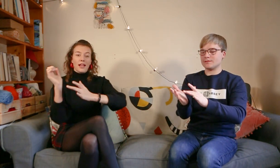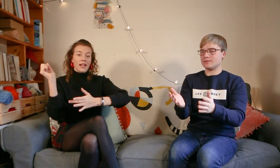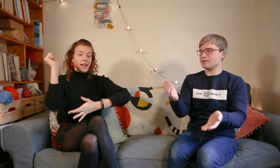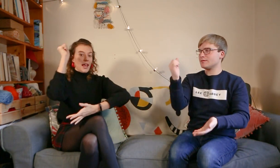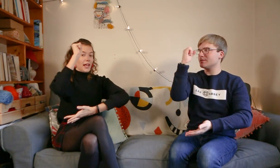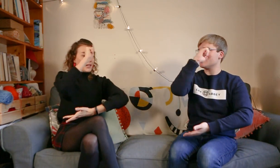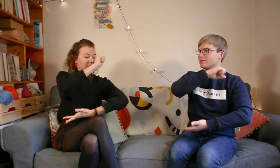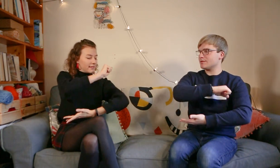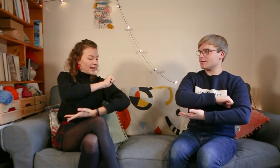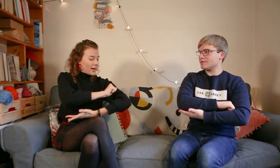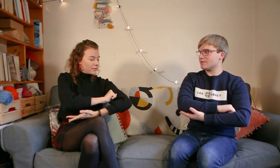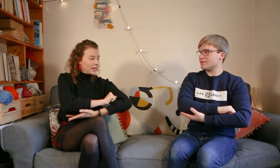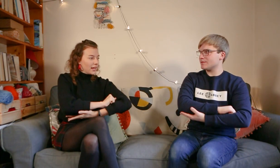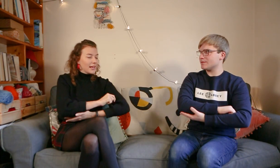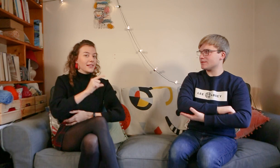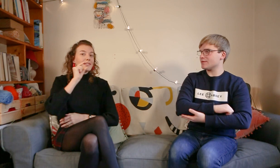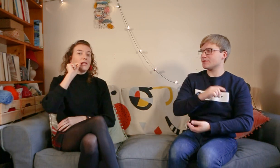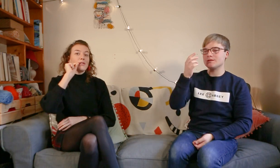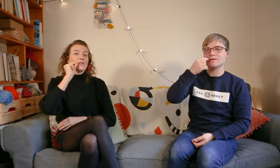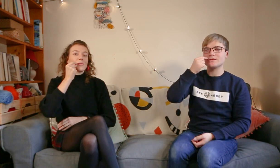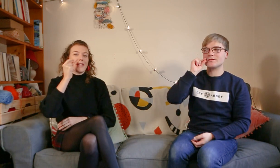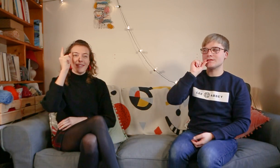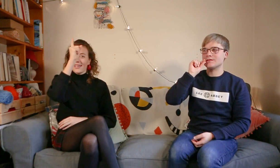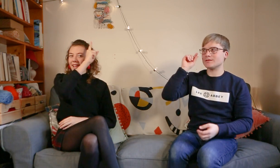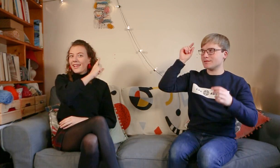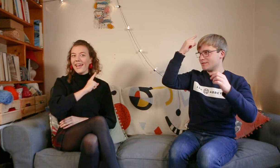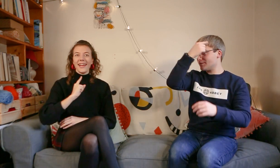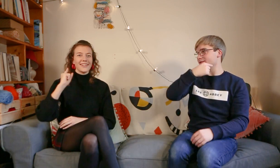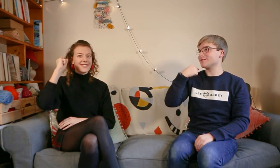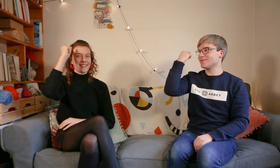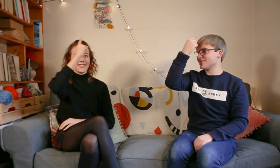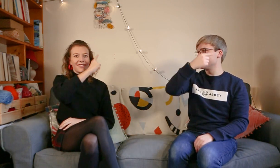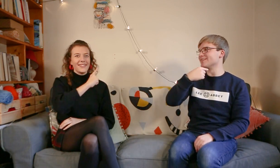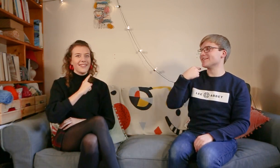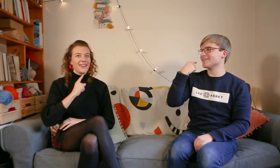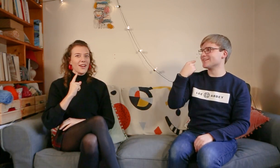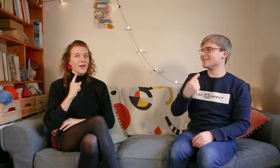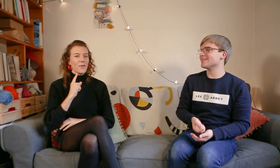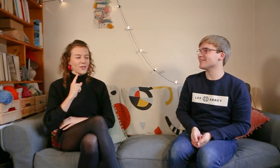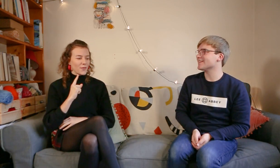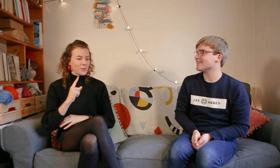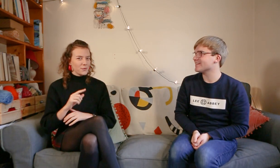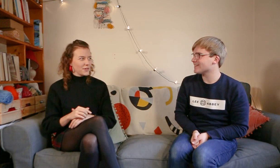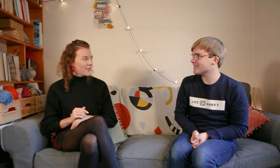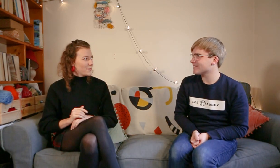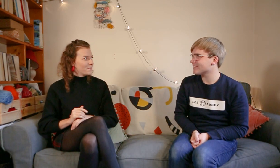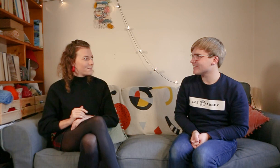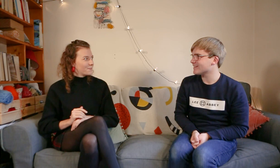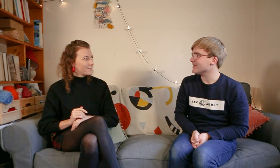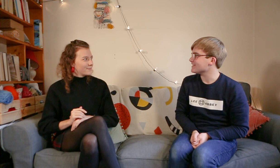Lay down his sweet head. Wonderful. you carry on? Yes.